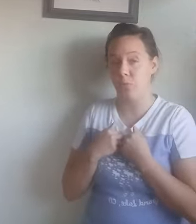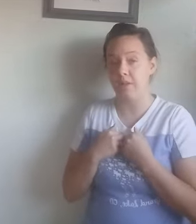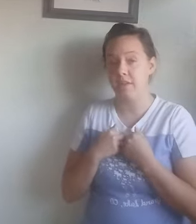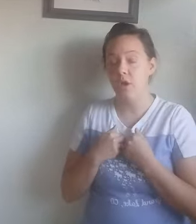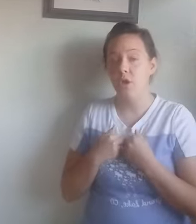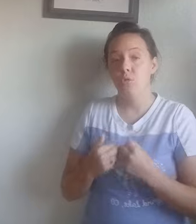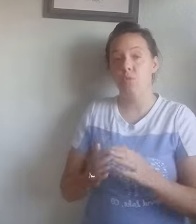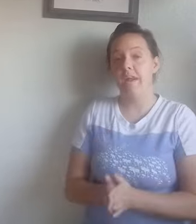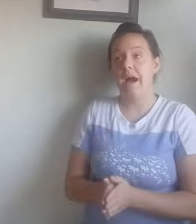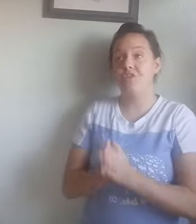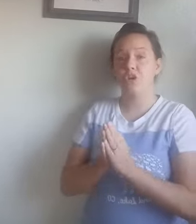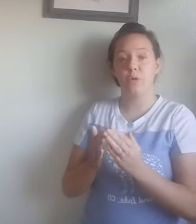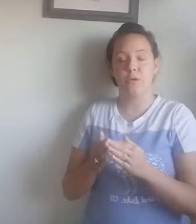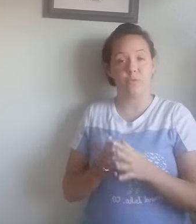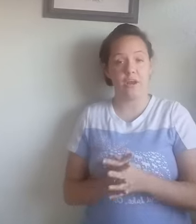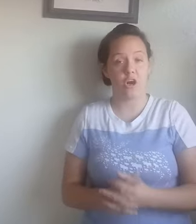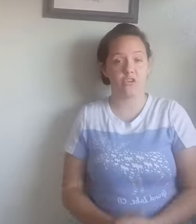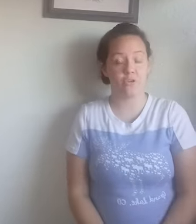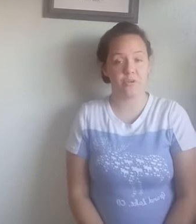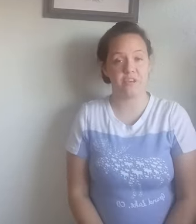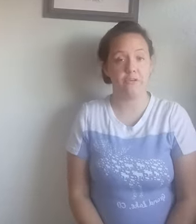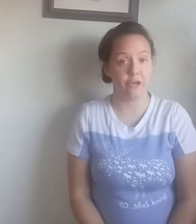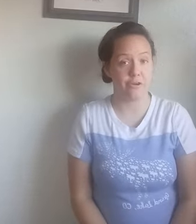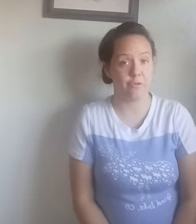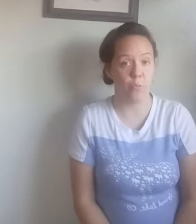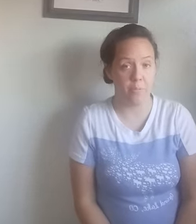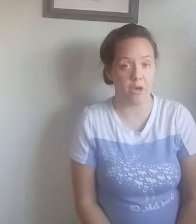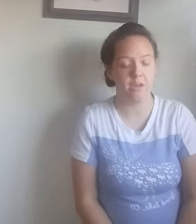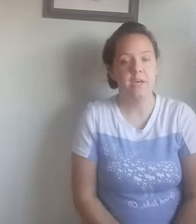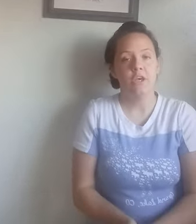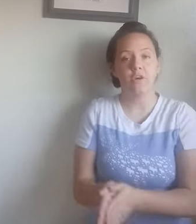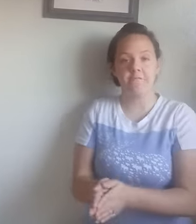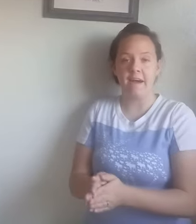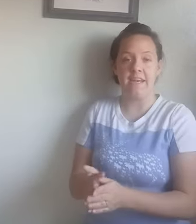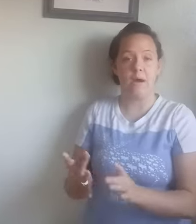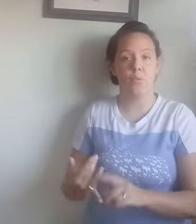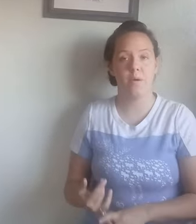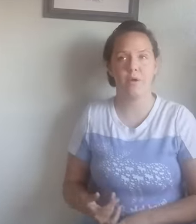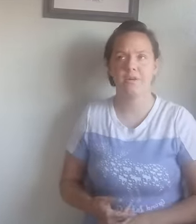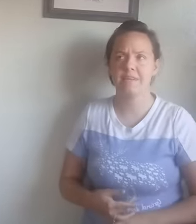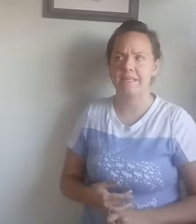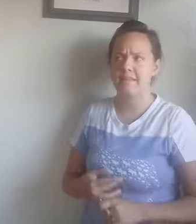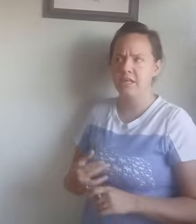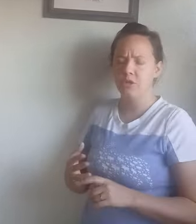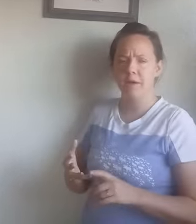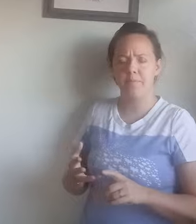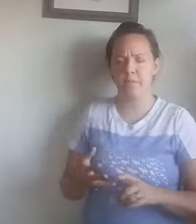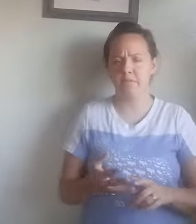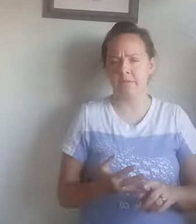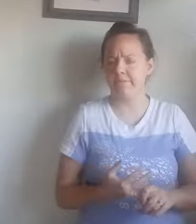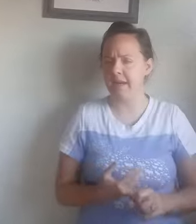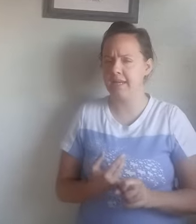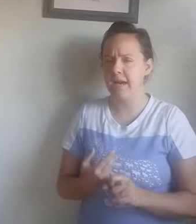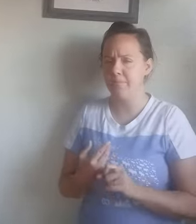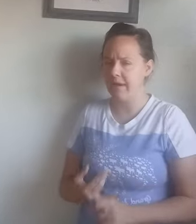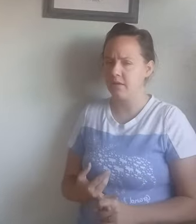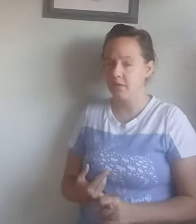with. I started with Red Heart Super Safer Yarn from Walmart. You can find it at Walmart. I think you might be able to find it at Michaels.